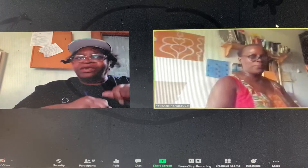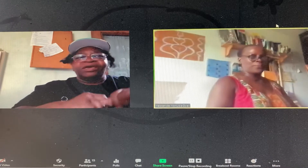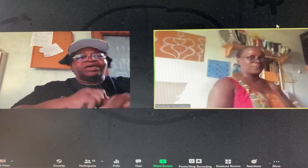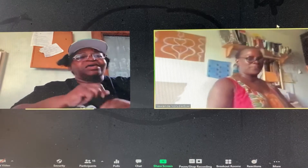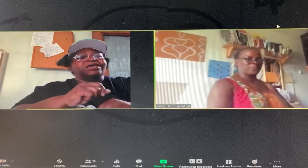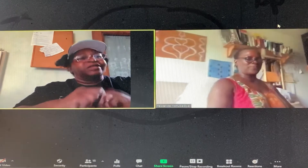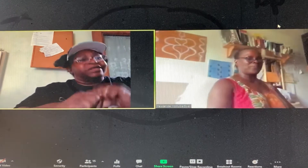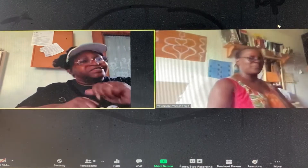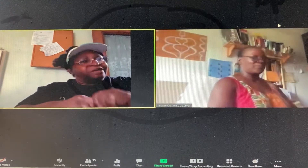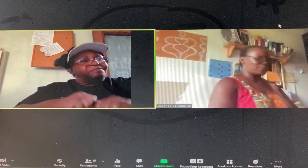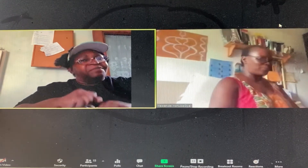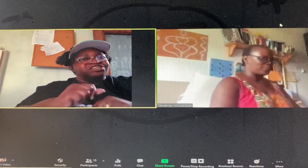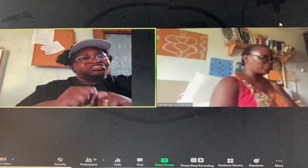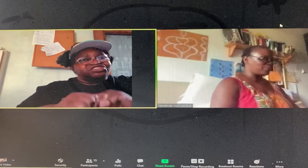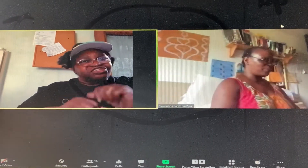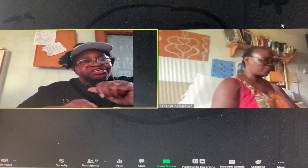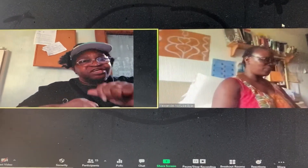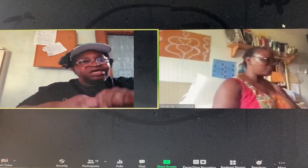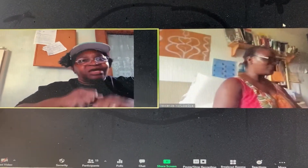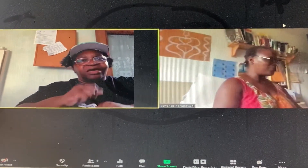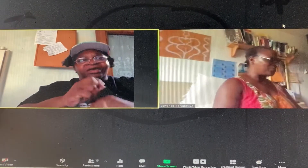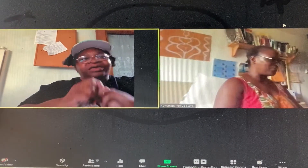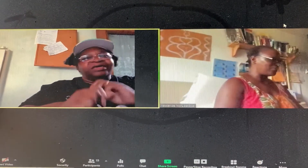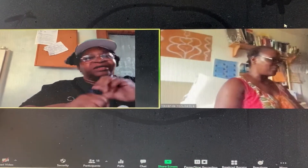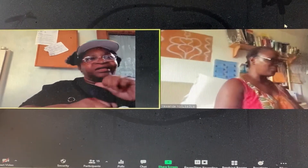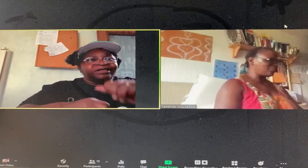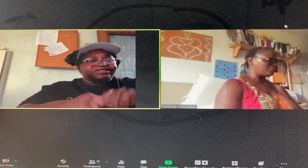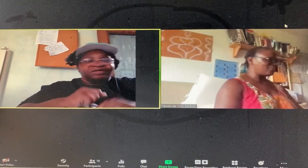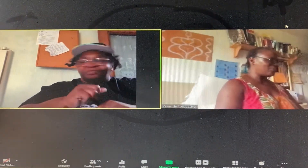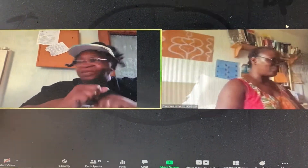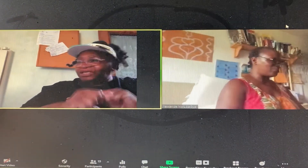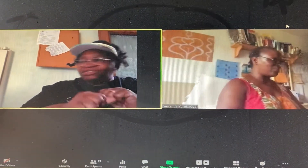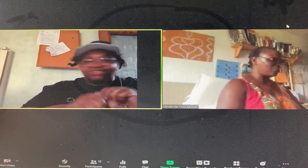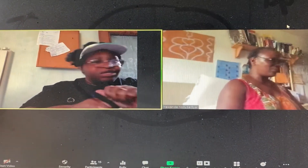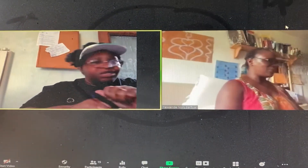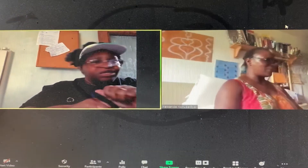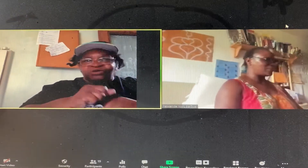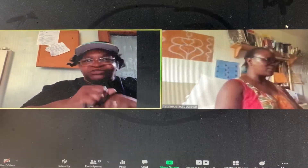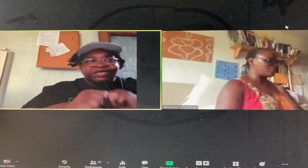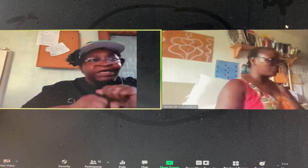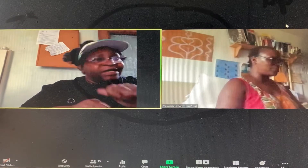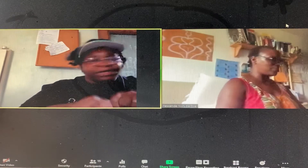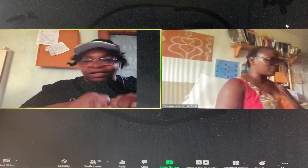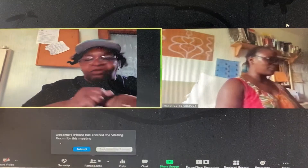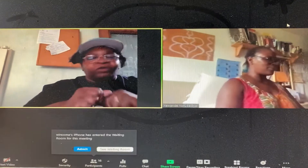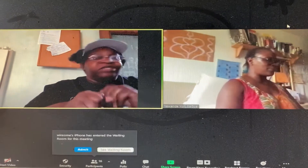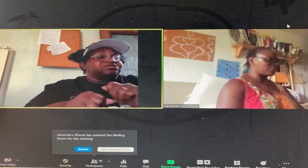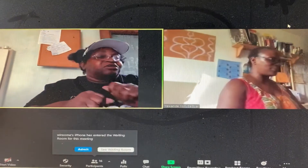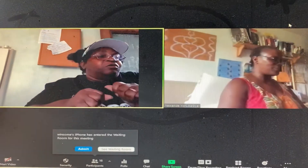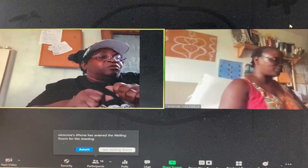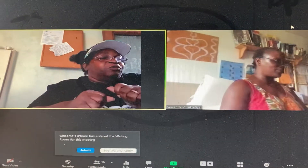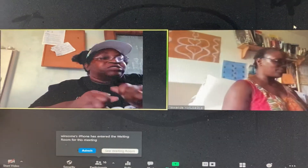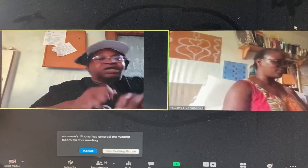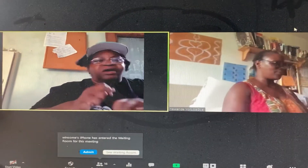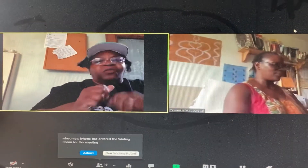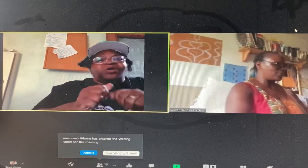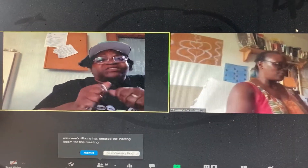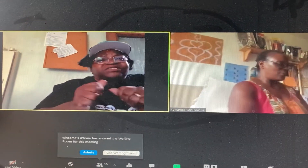England is a bitch. England is a bitch. You go to England. Oh, it's cold. What is